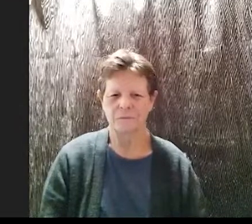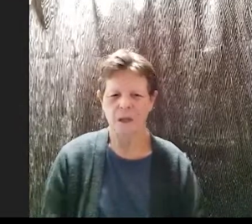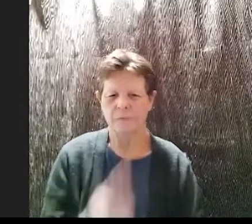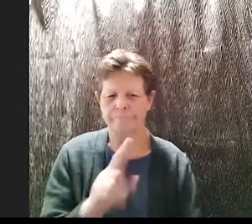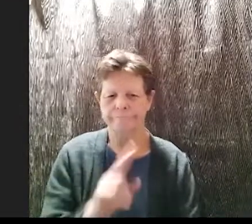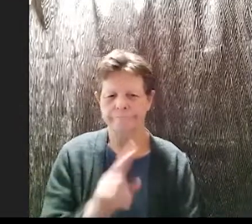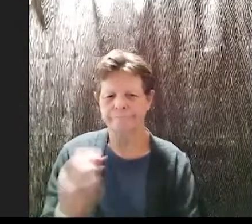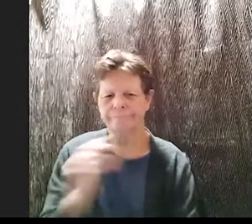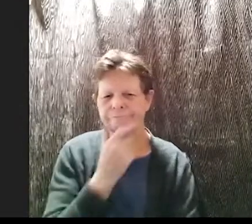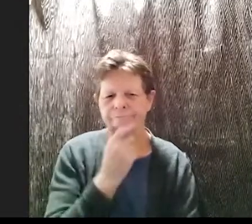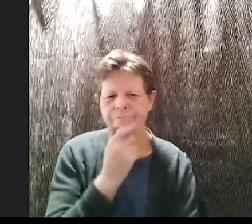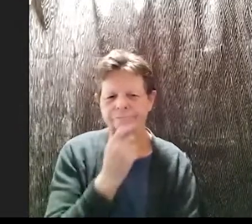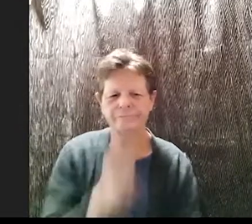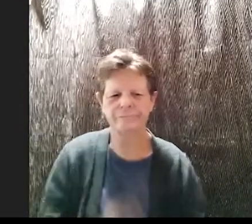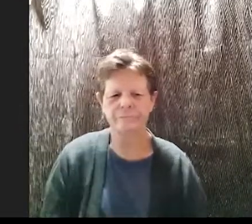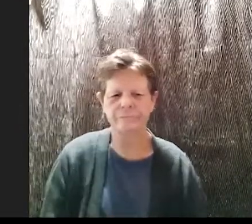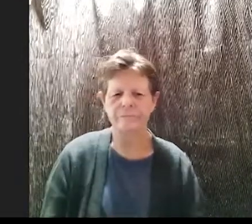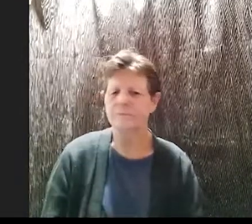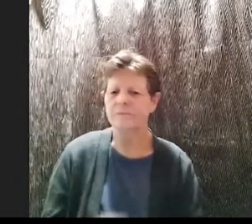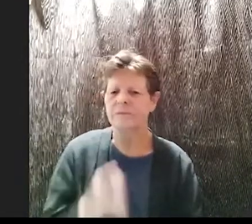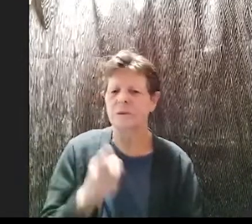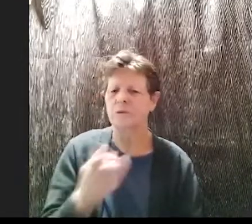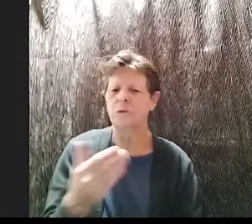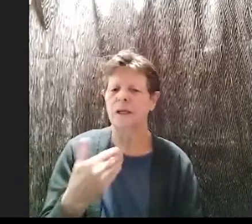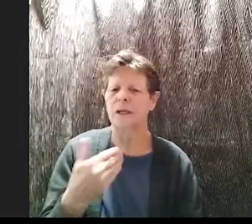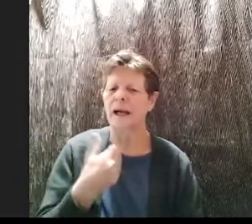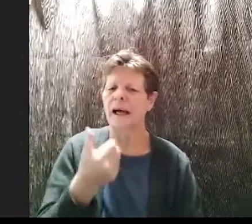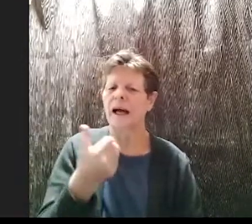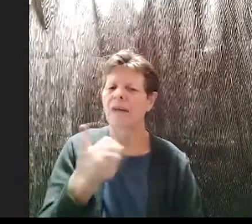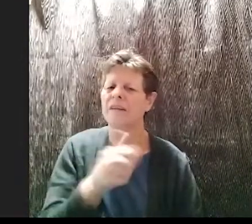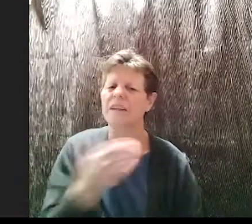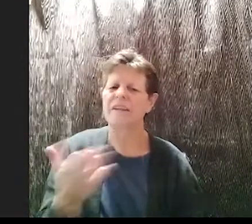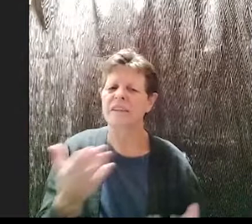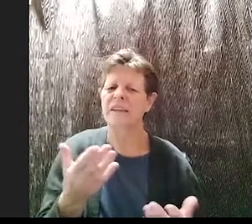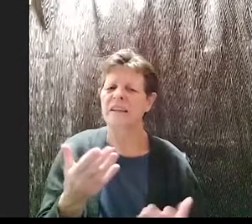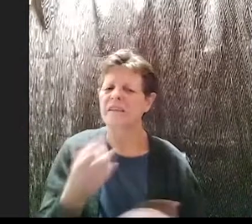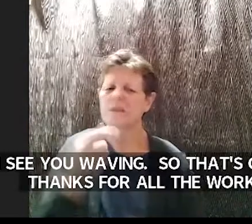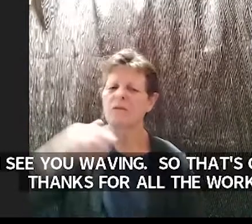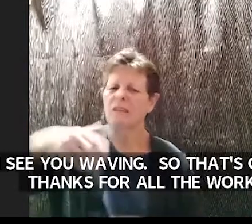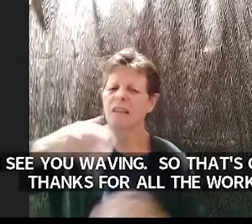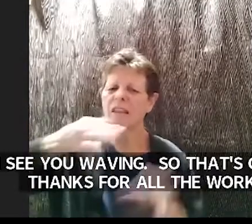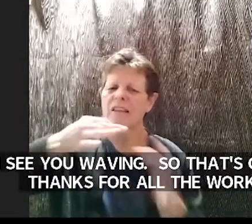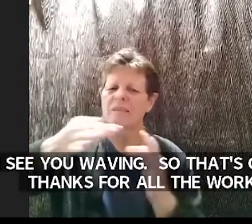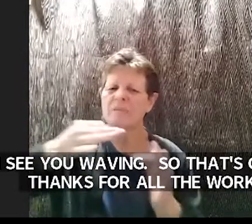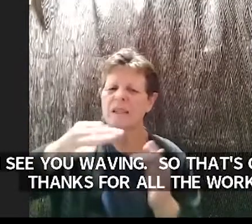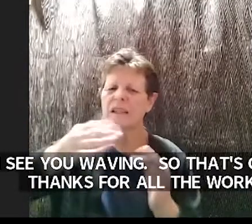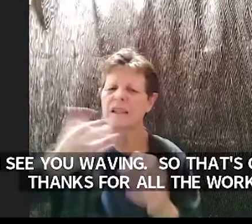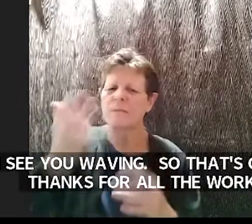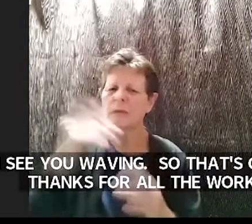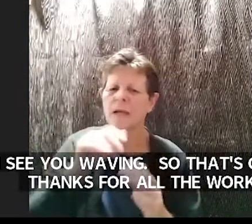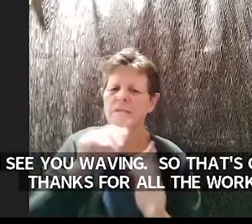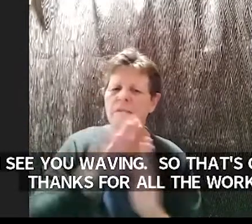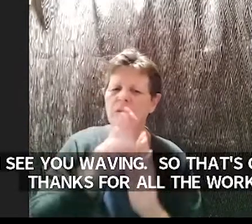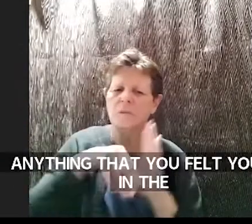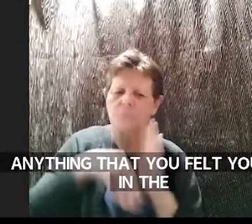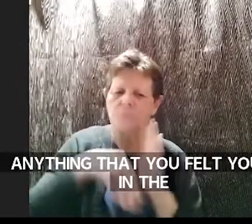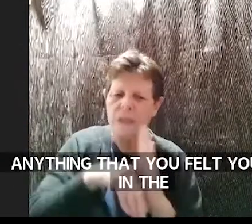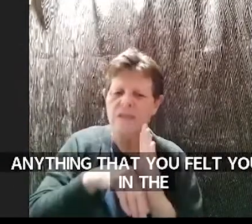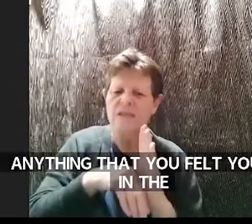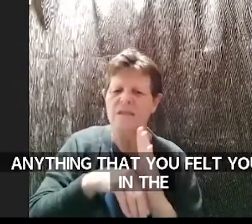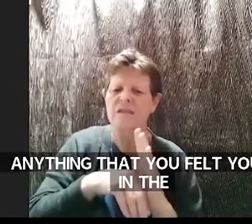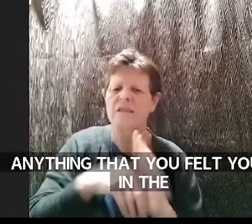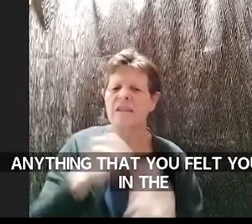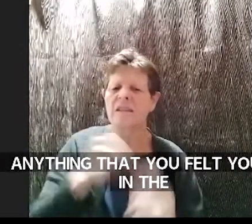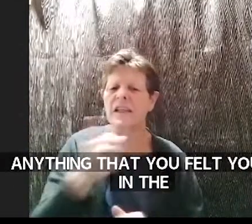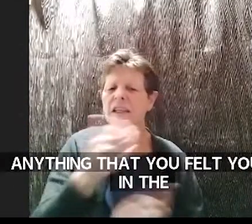um did you have anything that you felt like you couldn't cover in the half hour that maybe you wanted to speak to briefly anything odds and ends